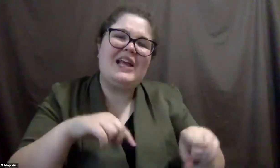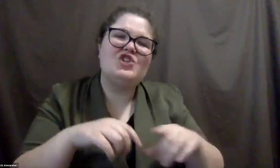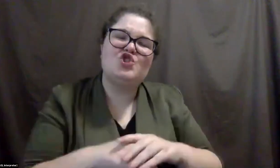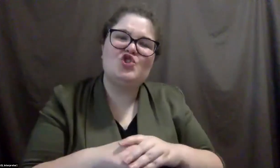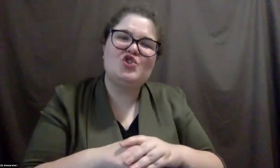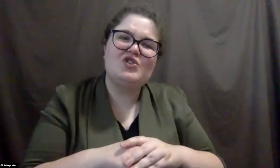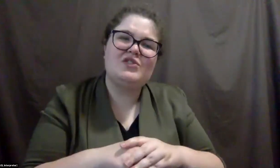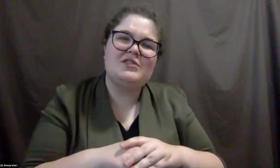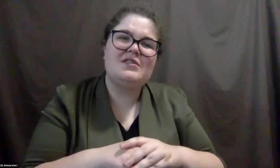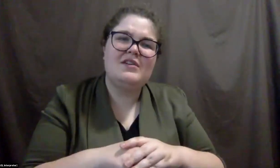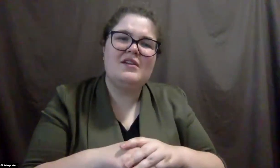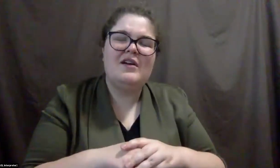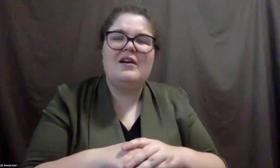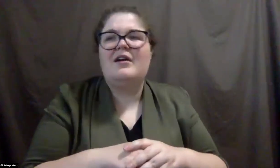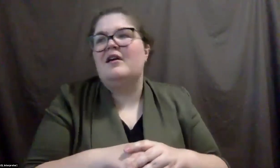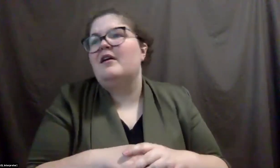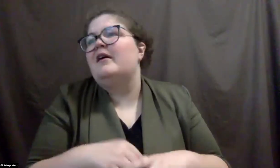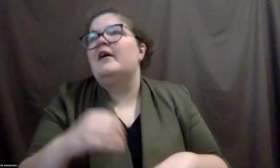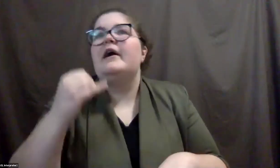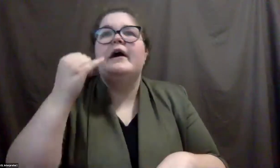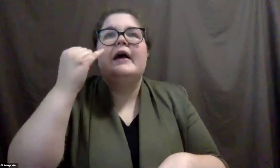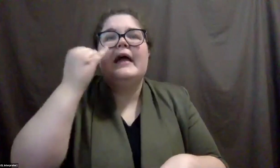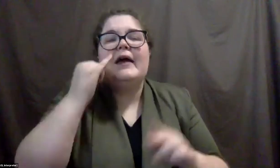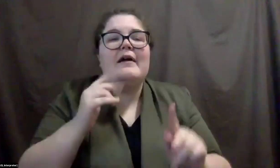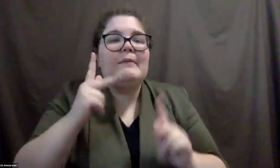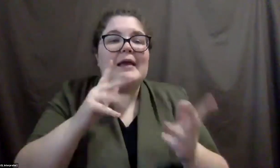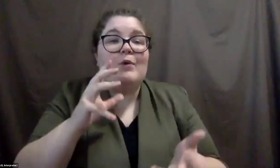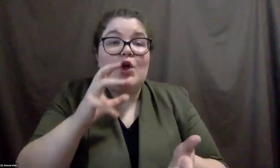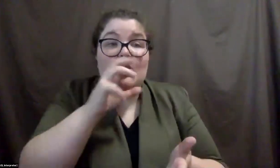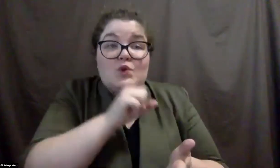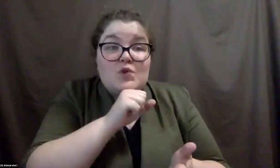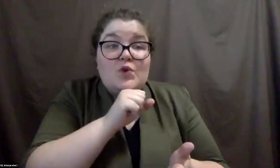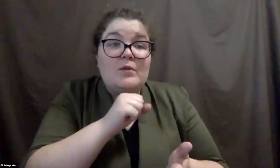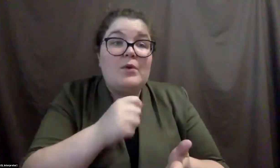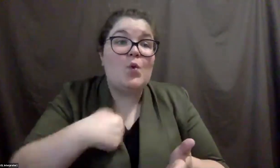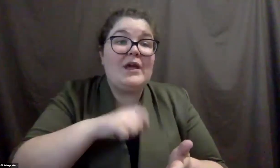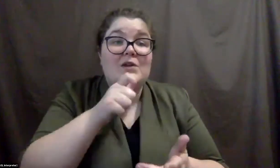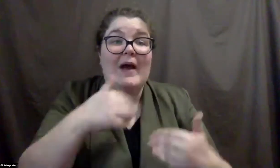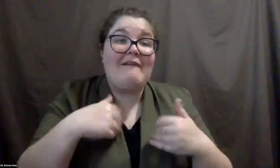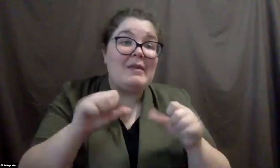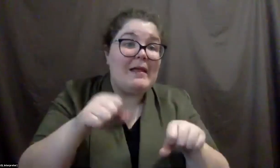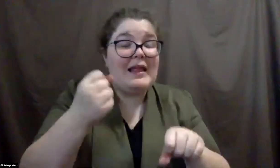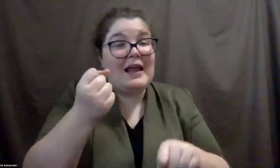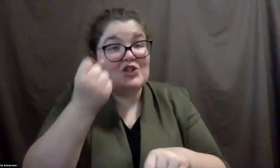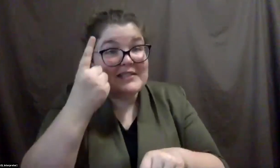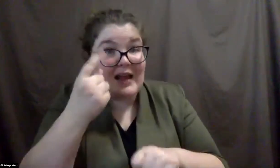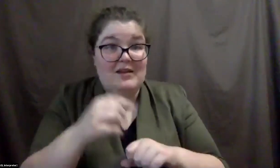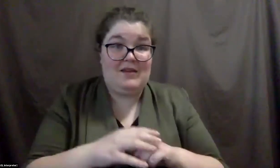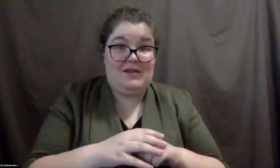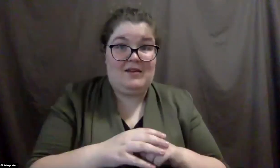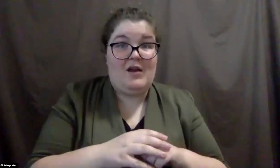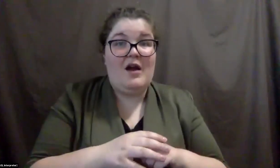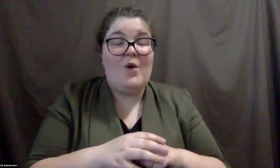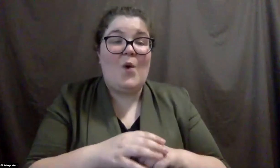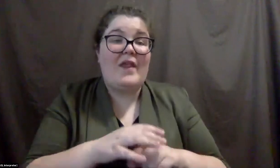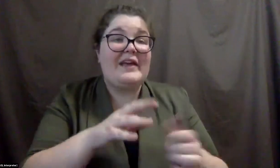I guess, standard answers, you know, when people assume that they don't have the capability of understanding and talk to